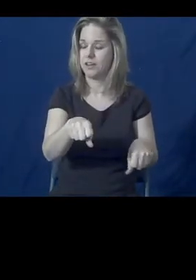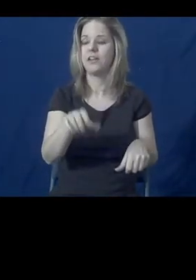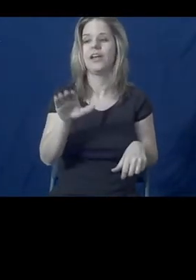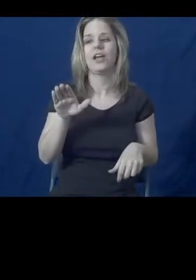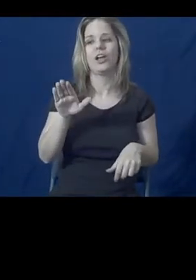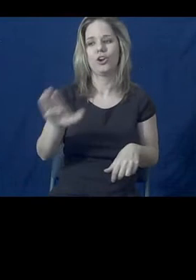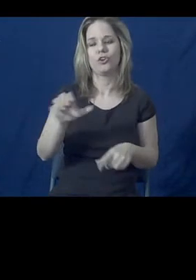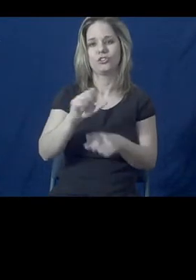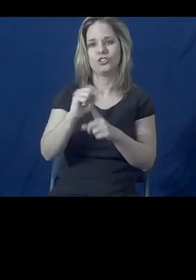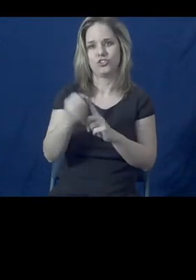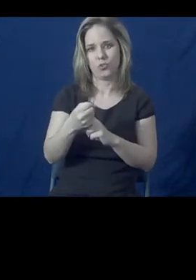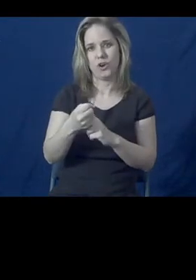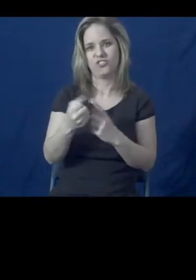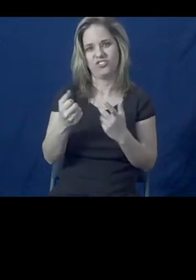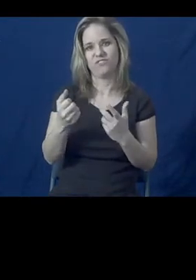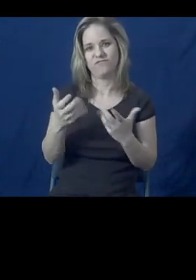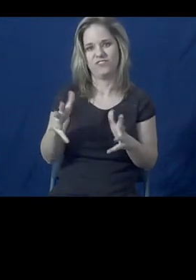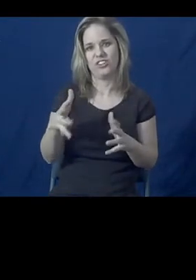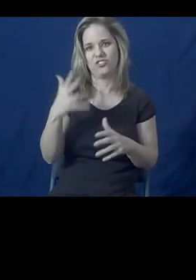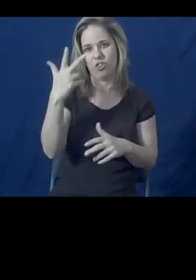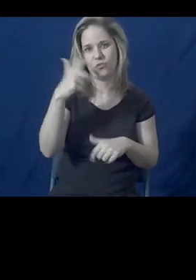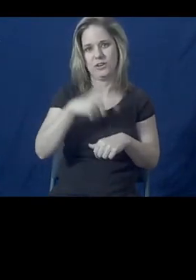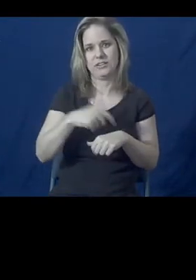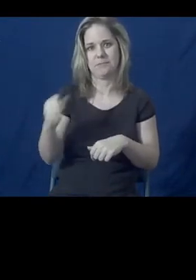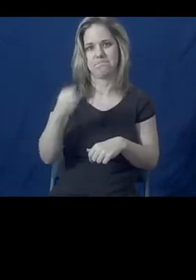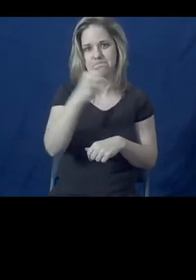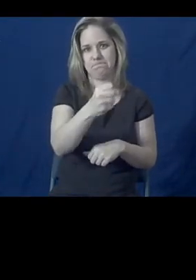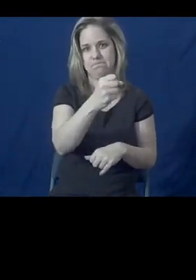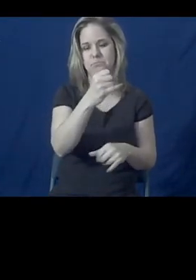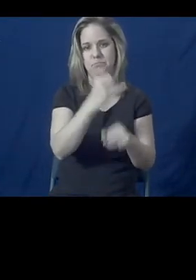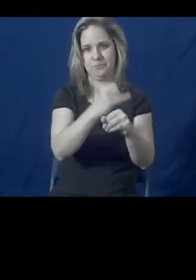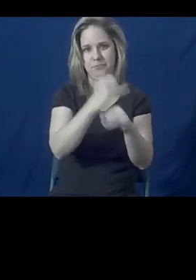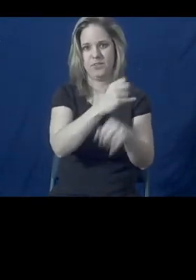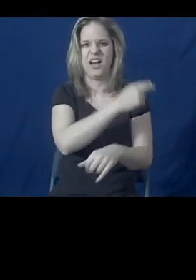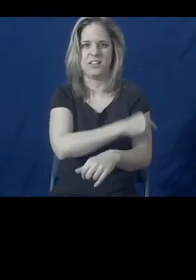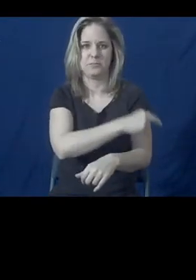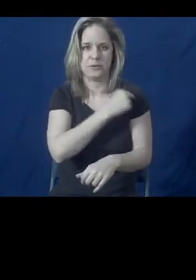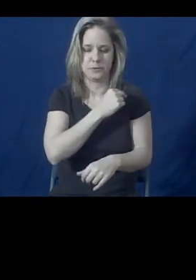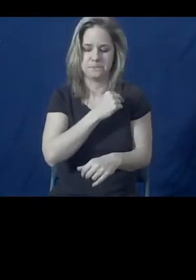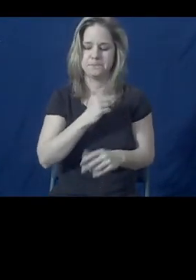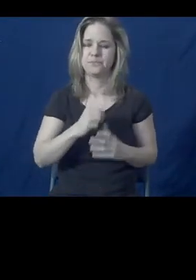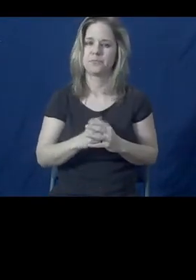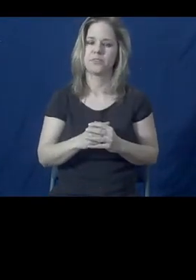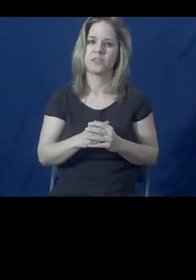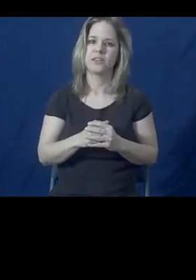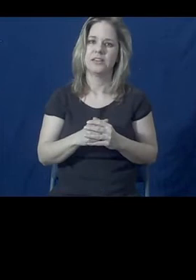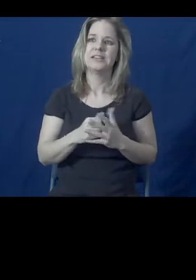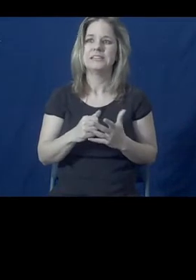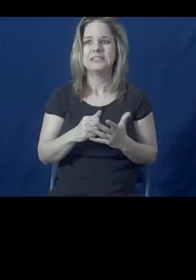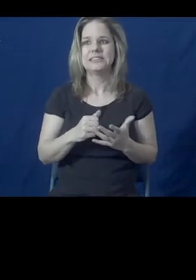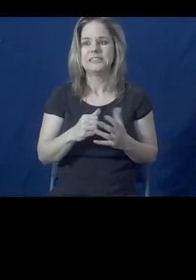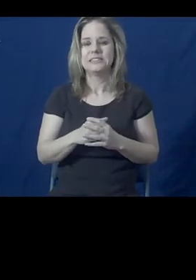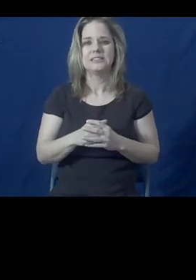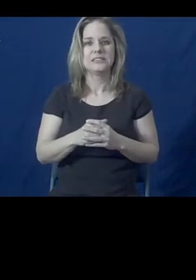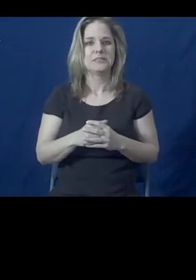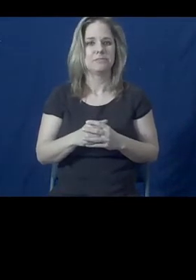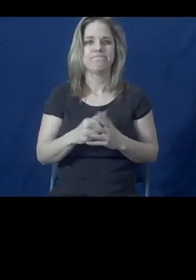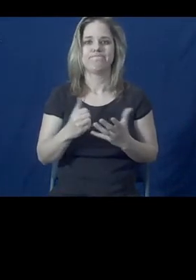of Jane for, you know, instances of decompensation where her,